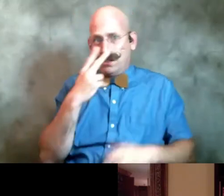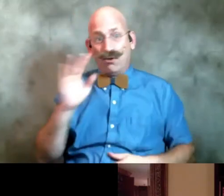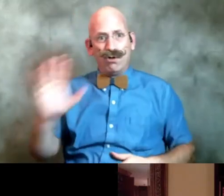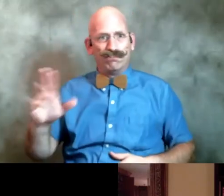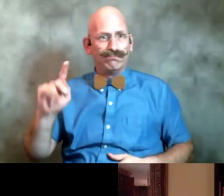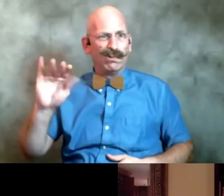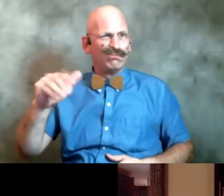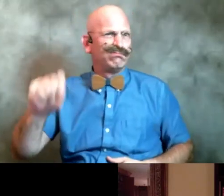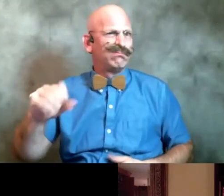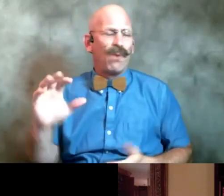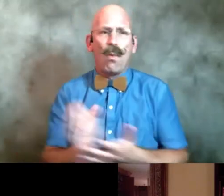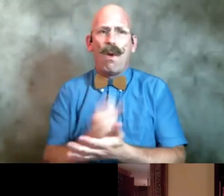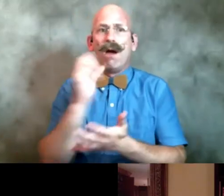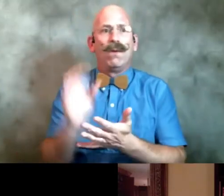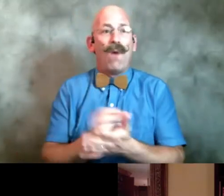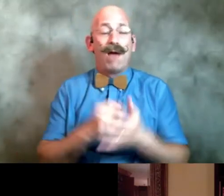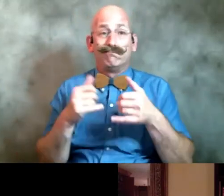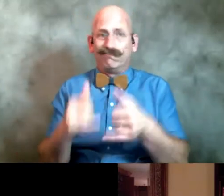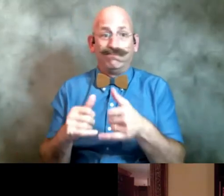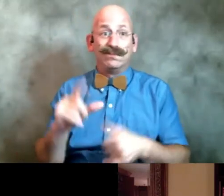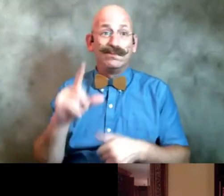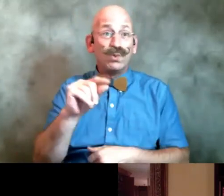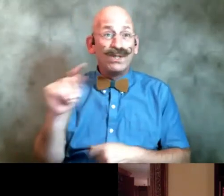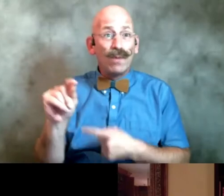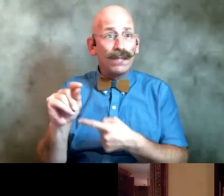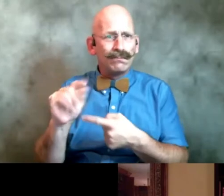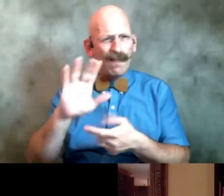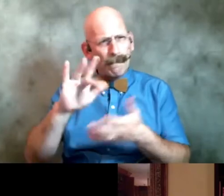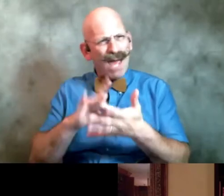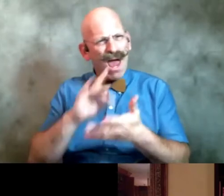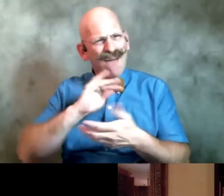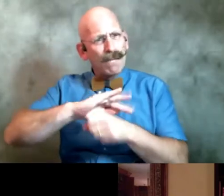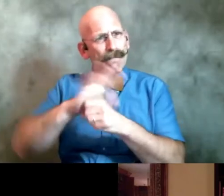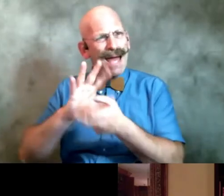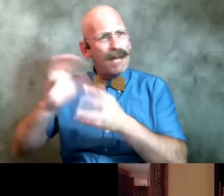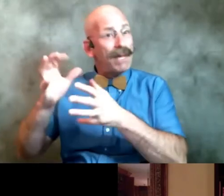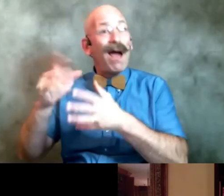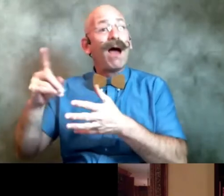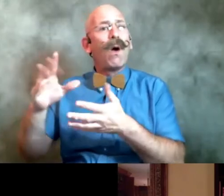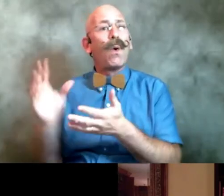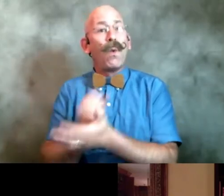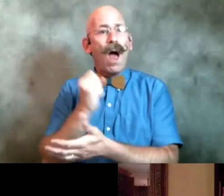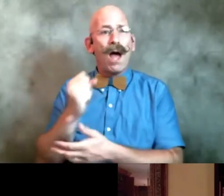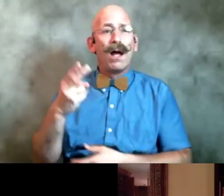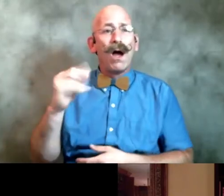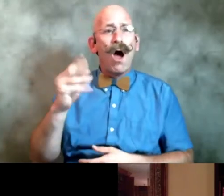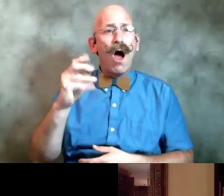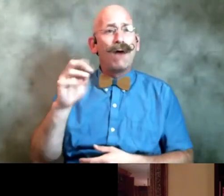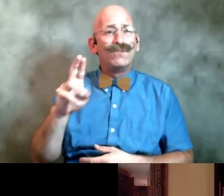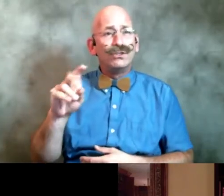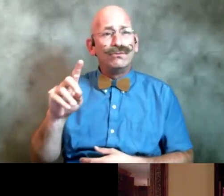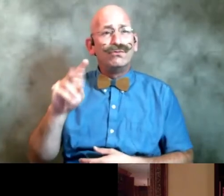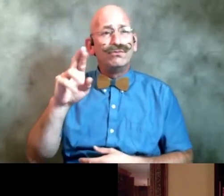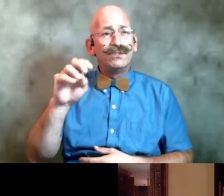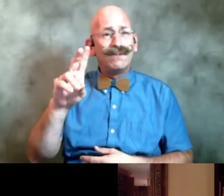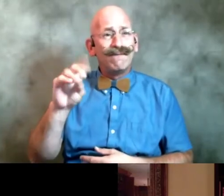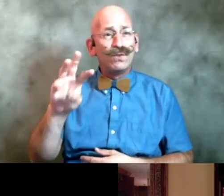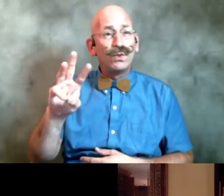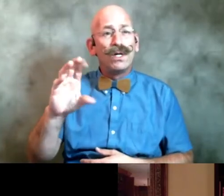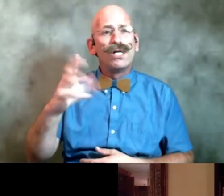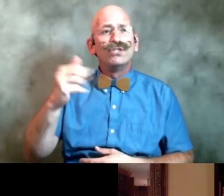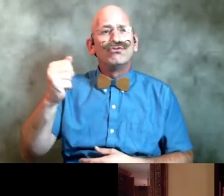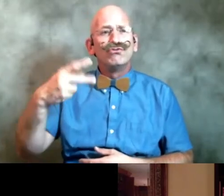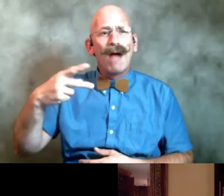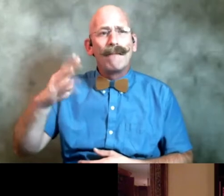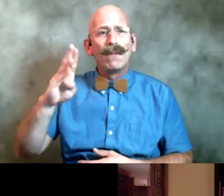won in 220 right in the in the middle of the pandemic she was the winner for the Harbor Review chapbook prize